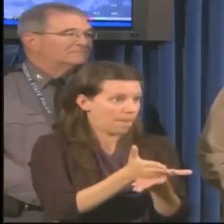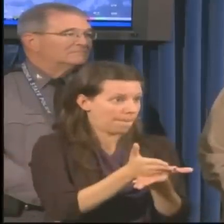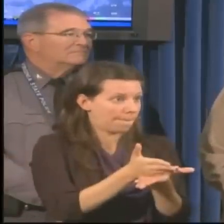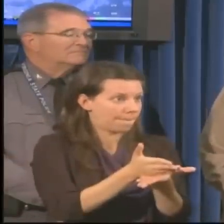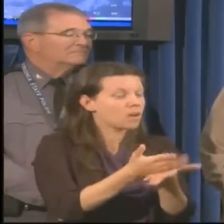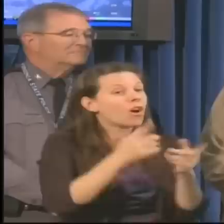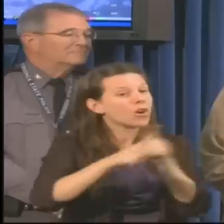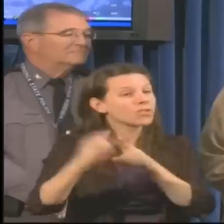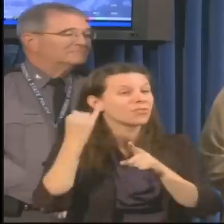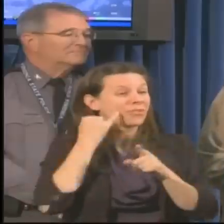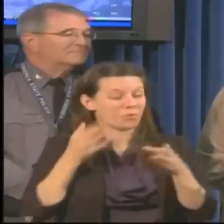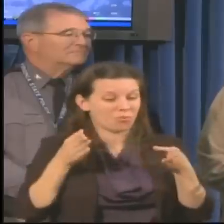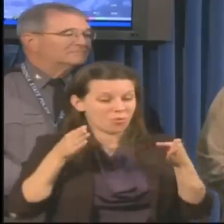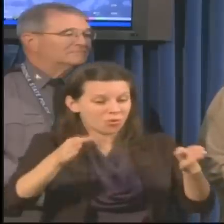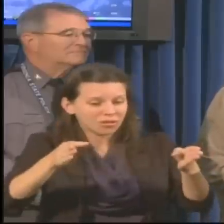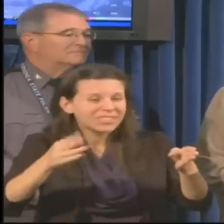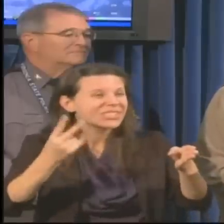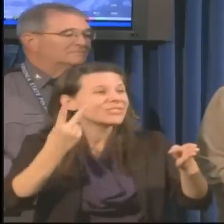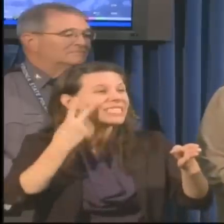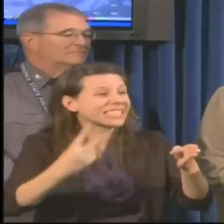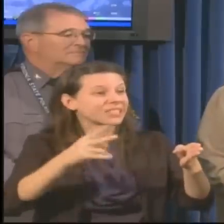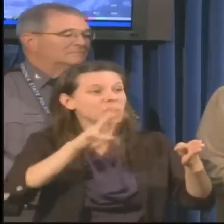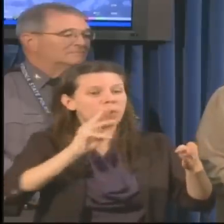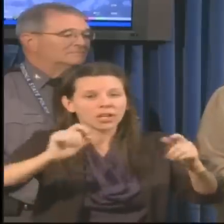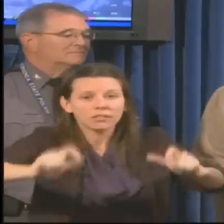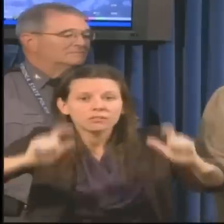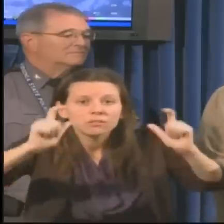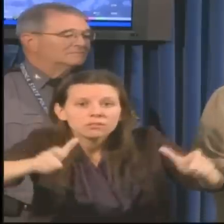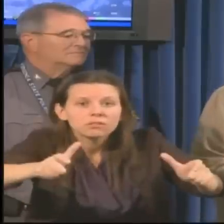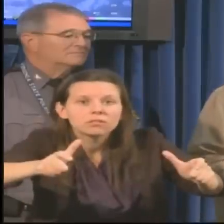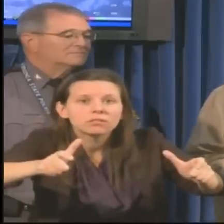try to go through that. That's not a safe condition.